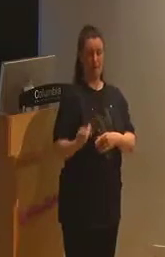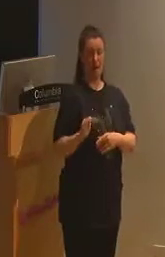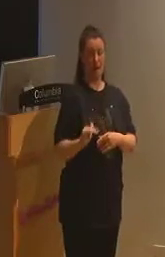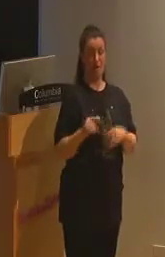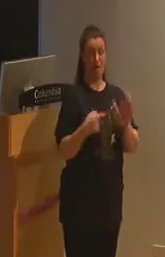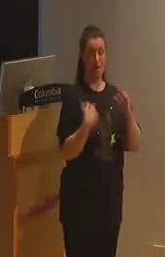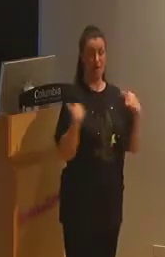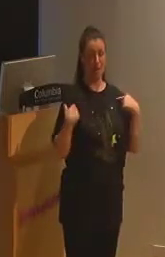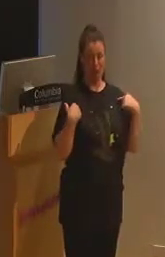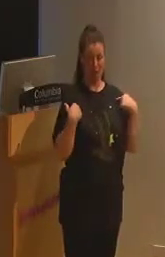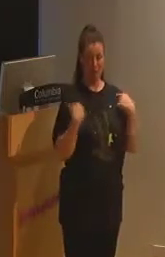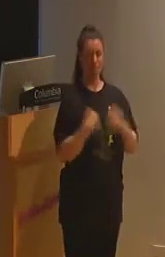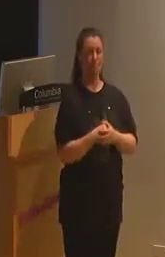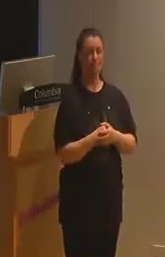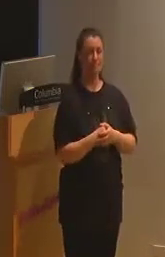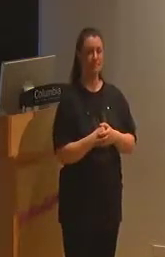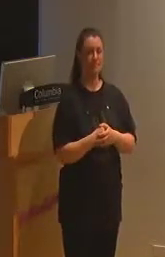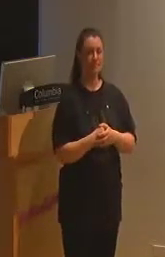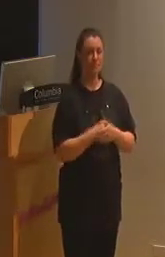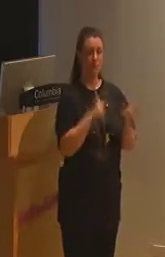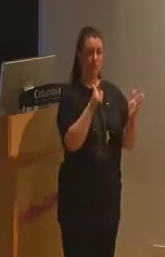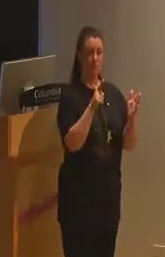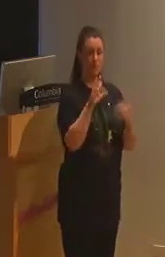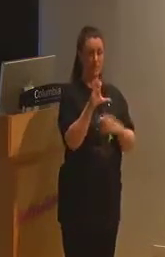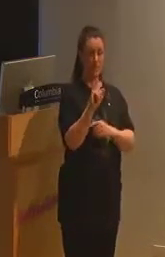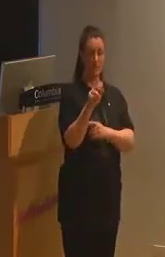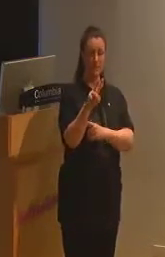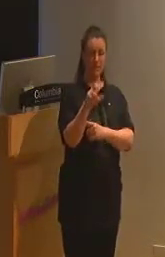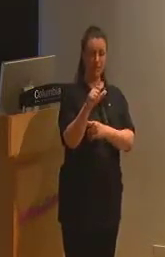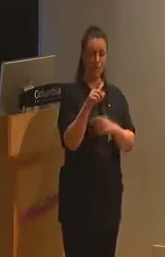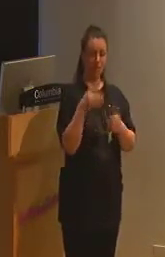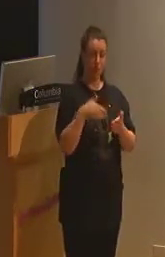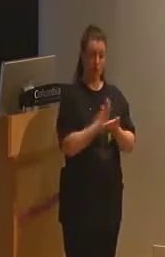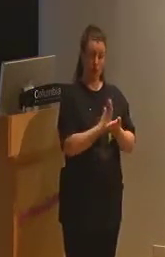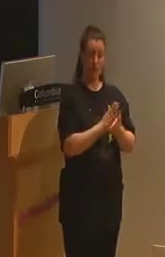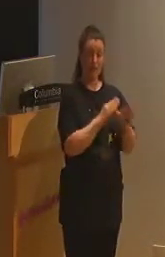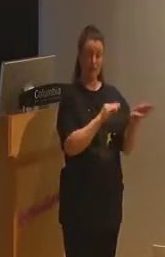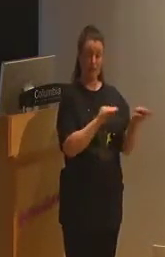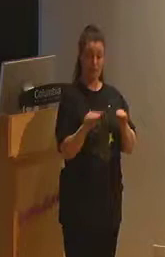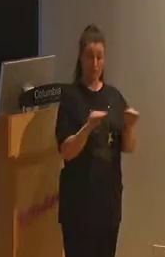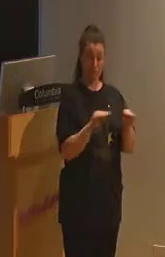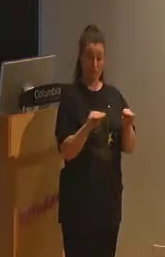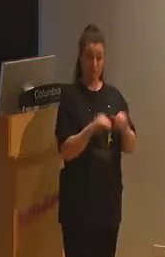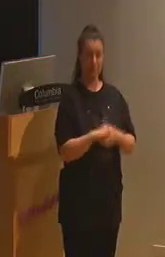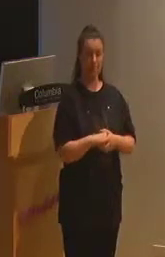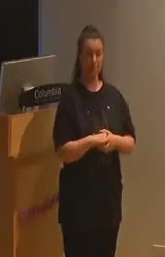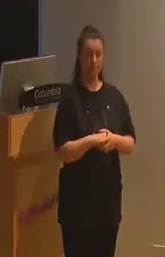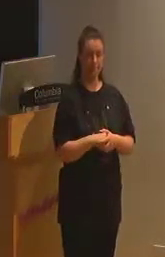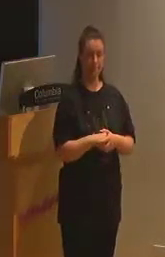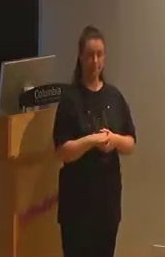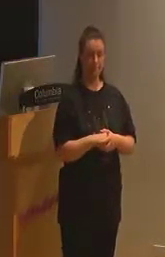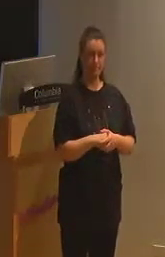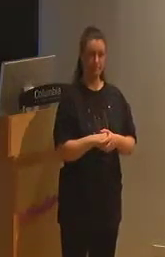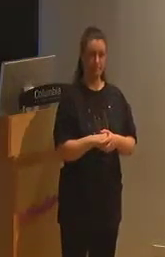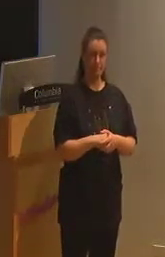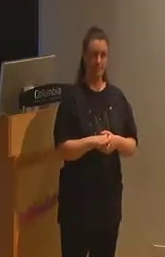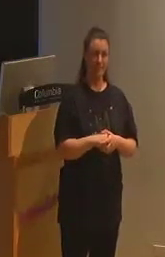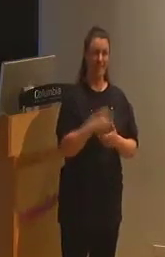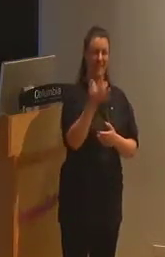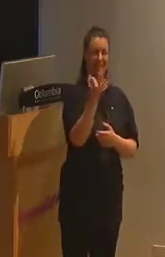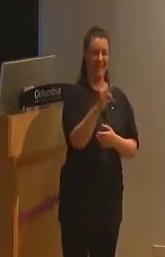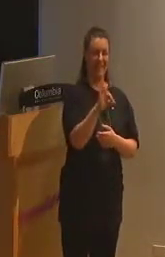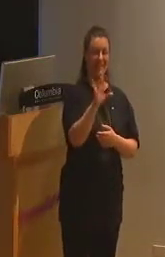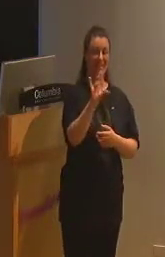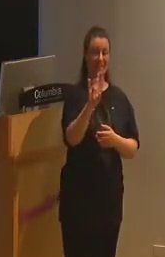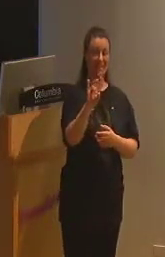gains of the civil rights movement. The Individuals with Disabilities Education Act of 1975,